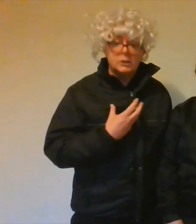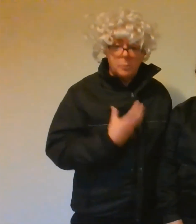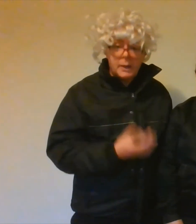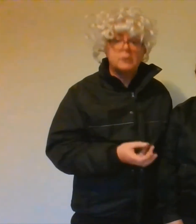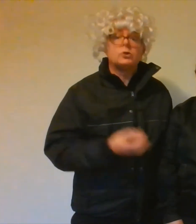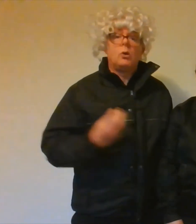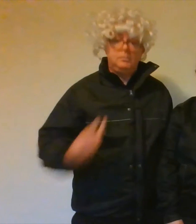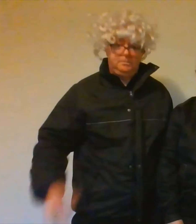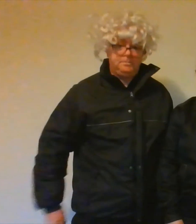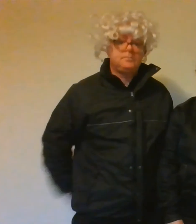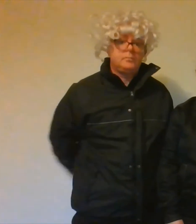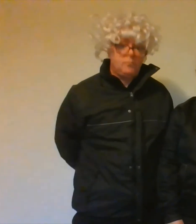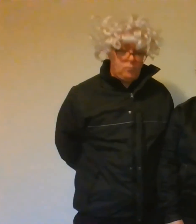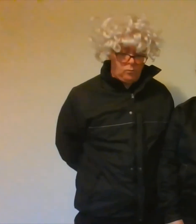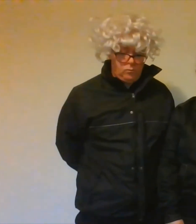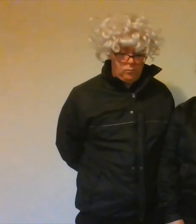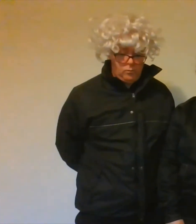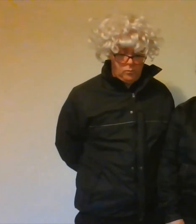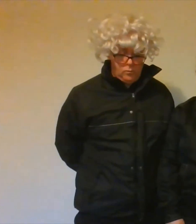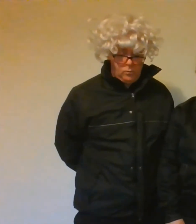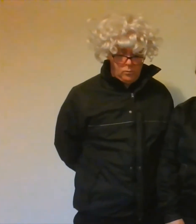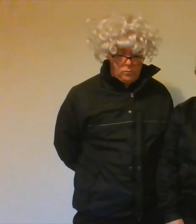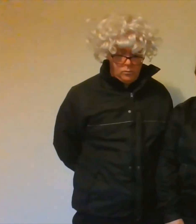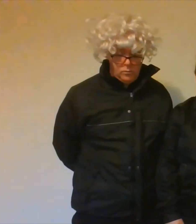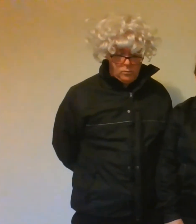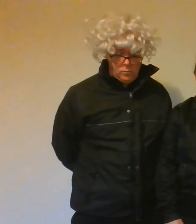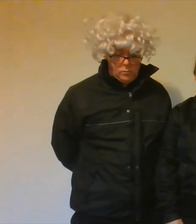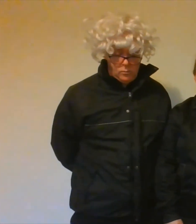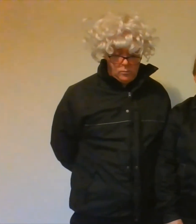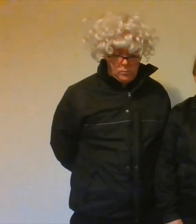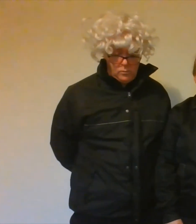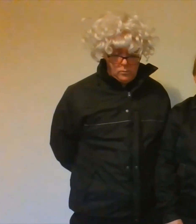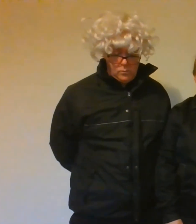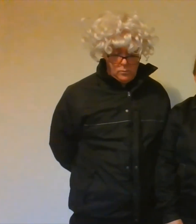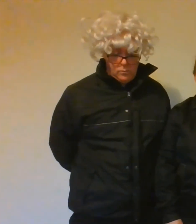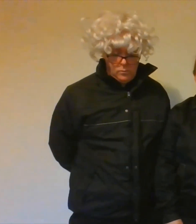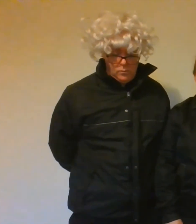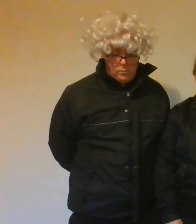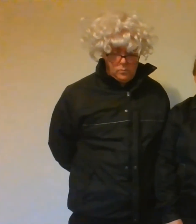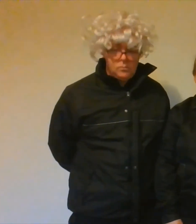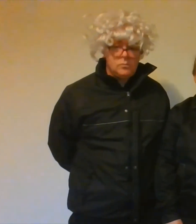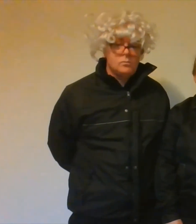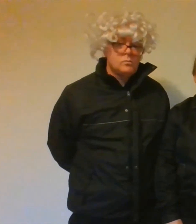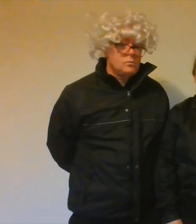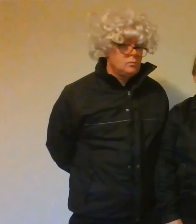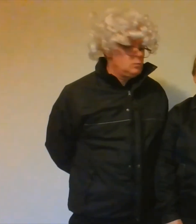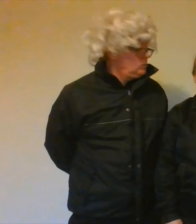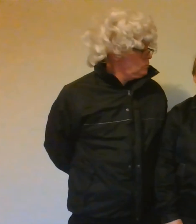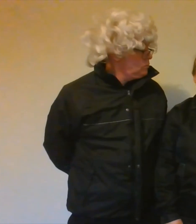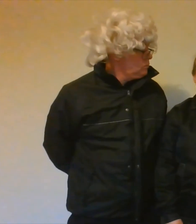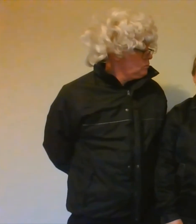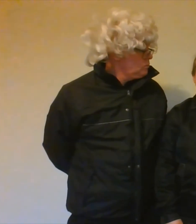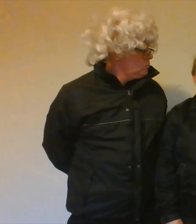espresso. Step one. Schools in England will go back.